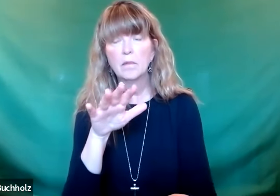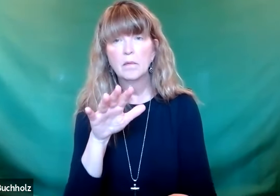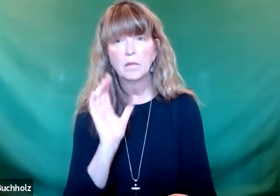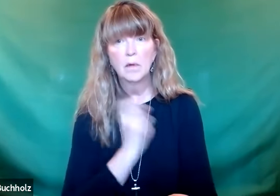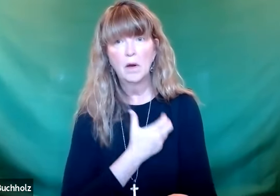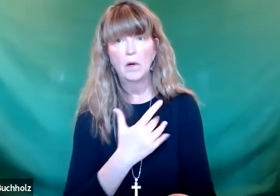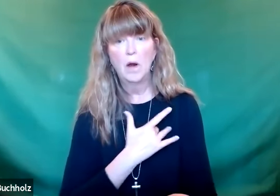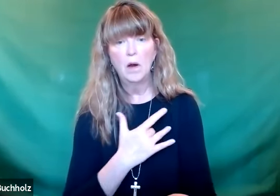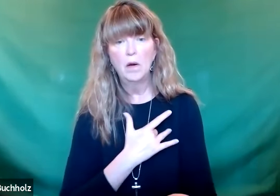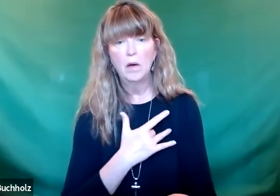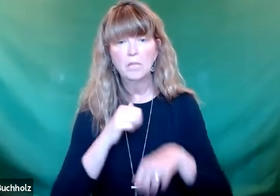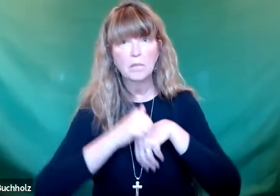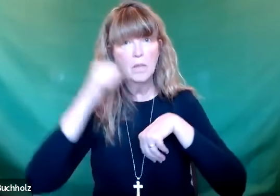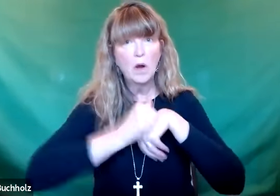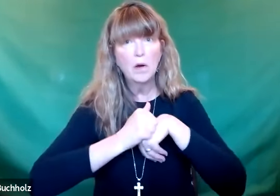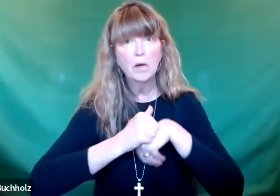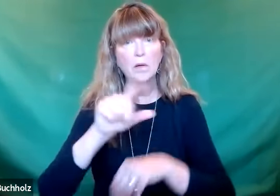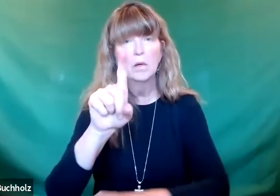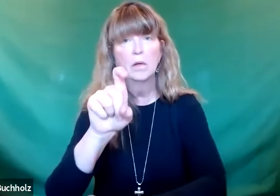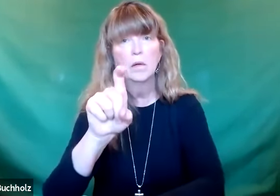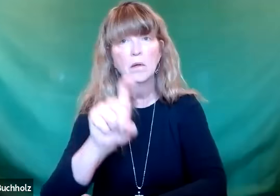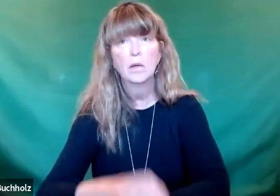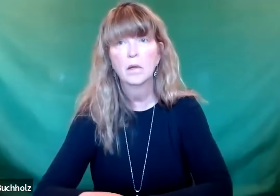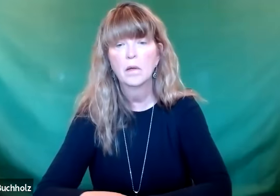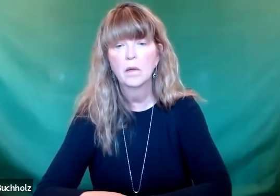So you have to ask ourselves, is my heart hard?